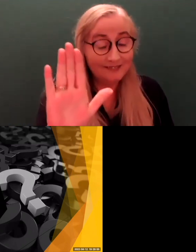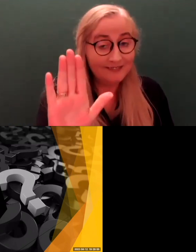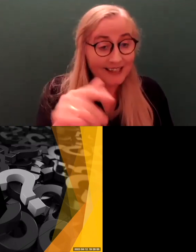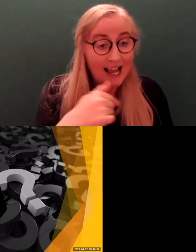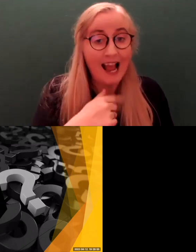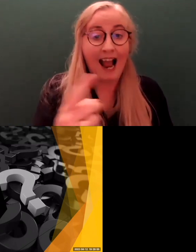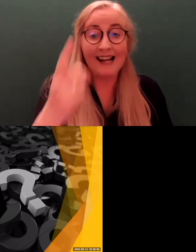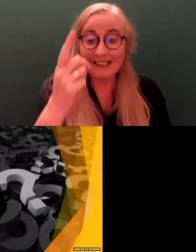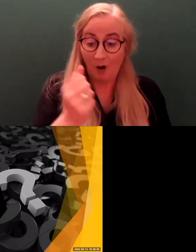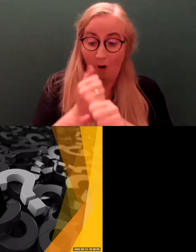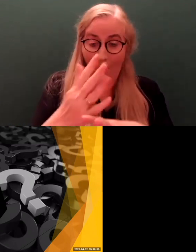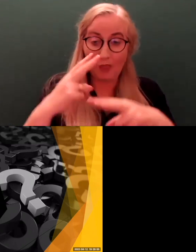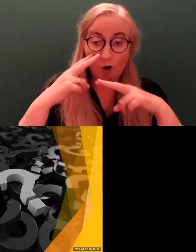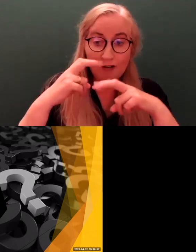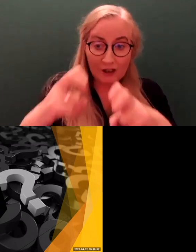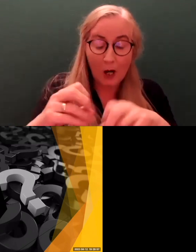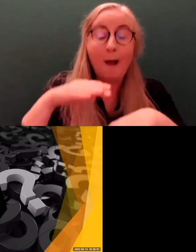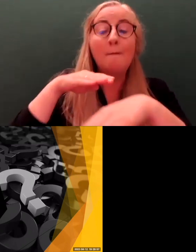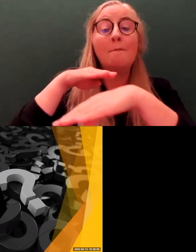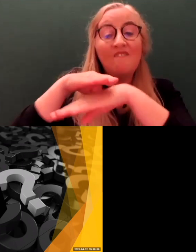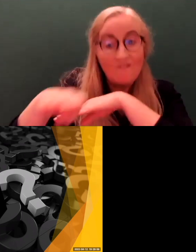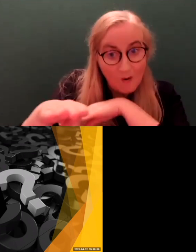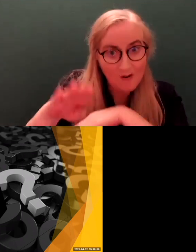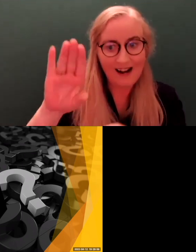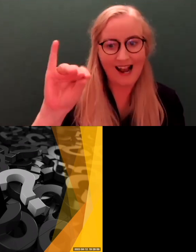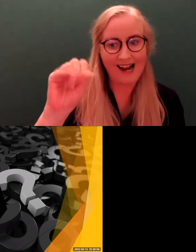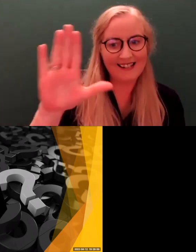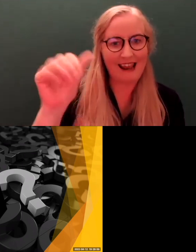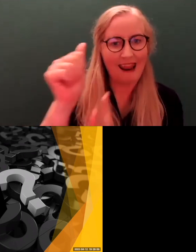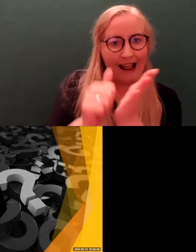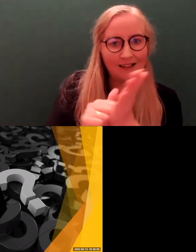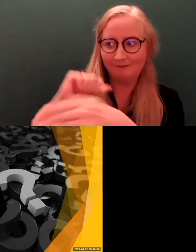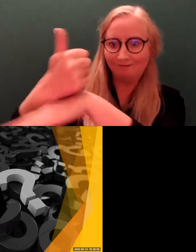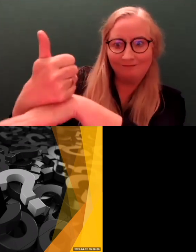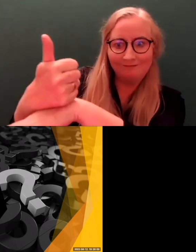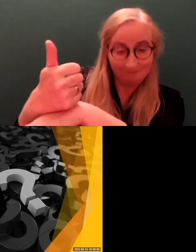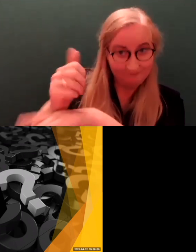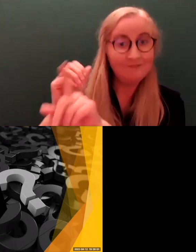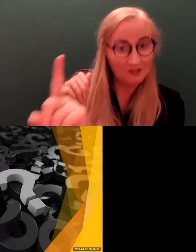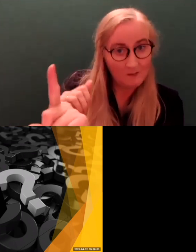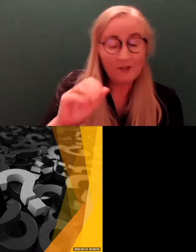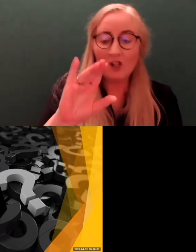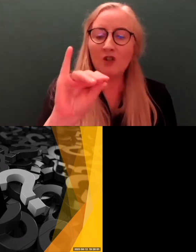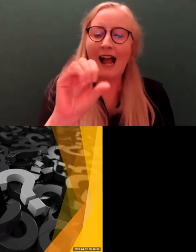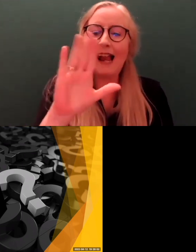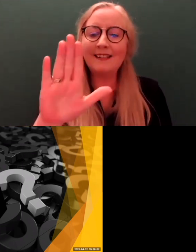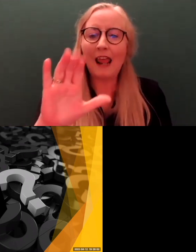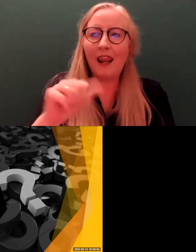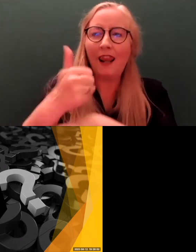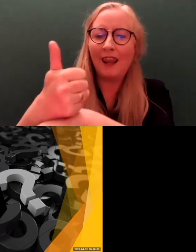research before the ISL Act came into force. So the ISL Act came into force in December